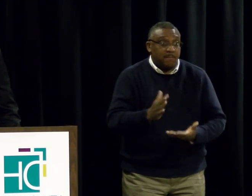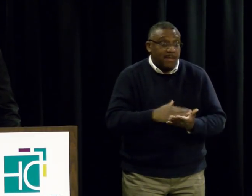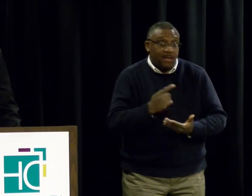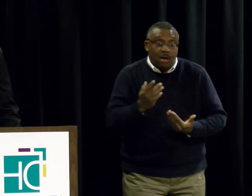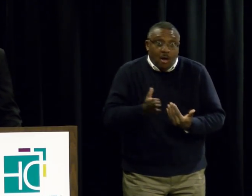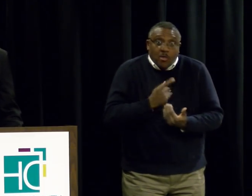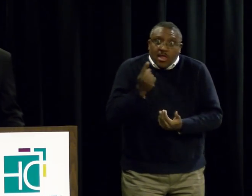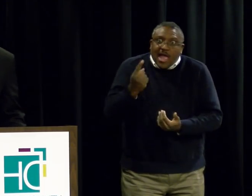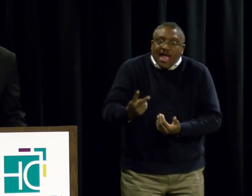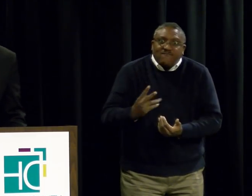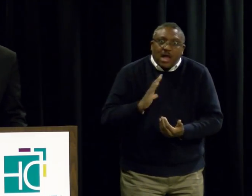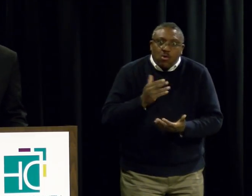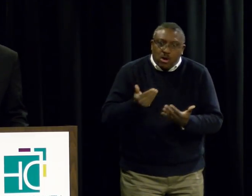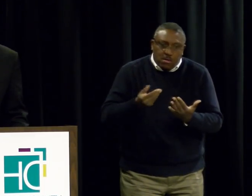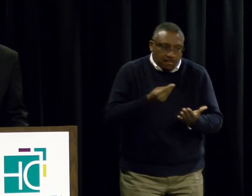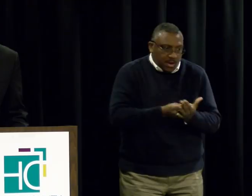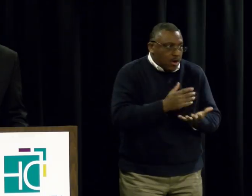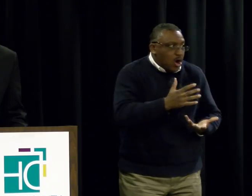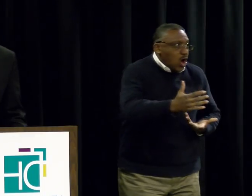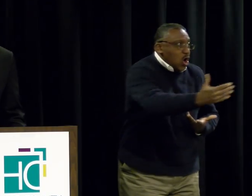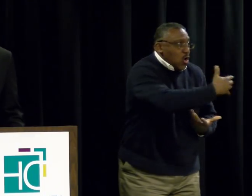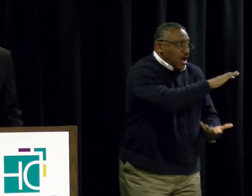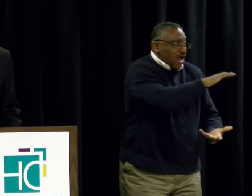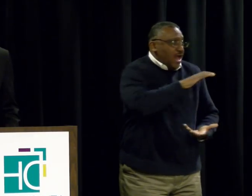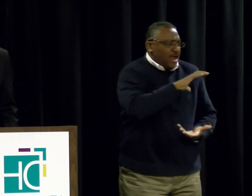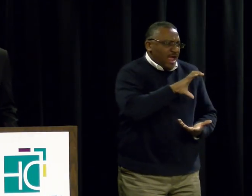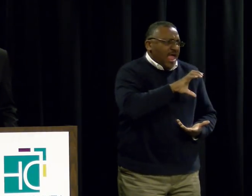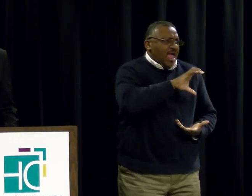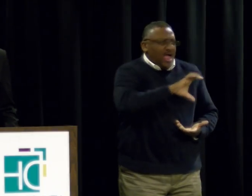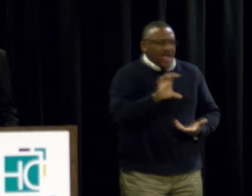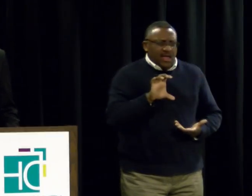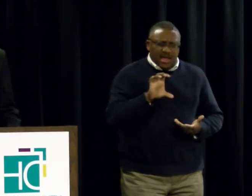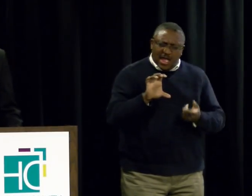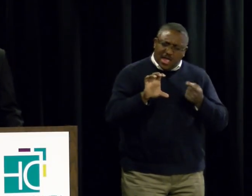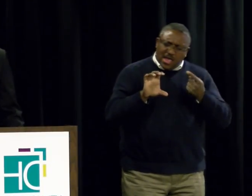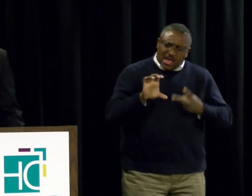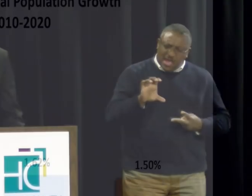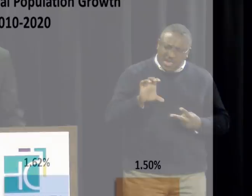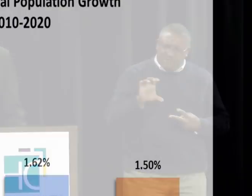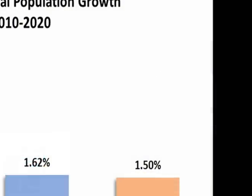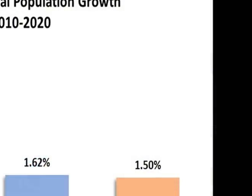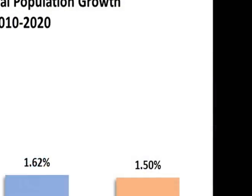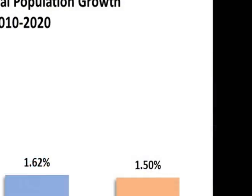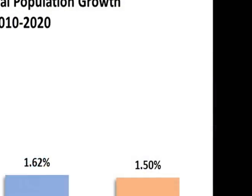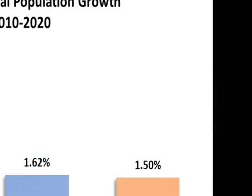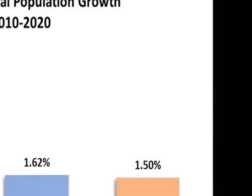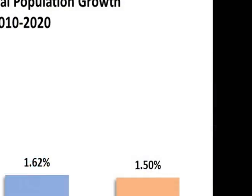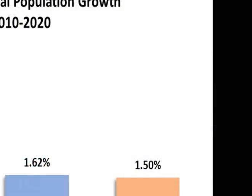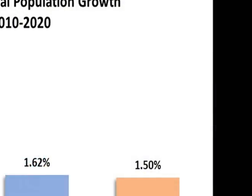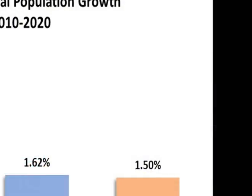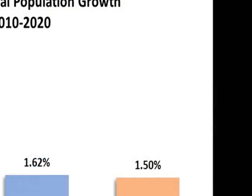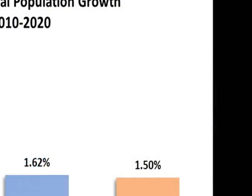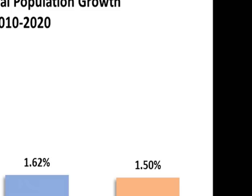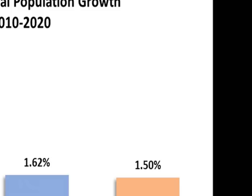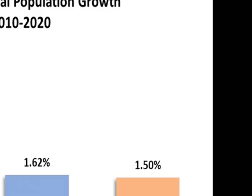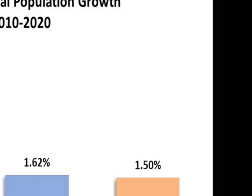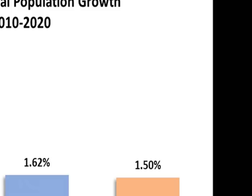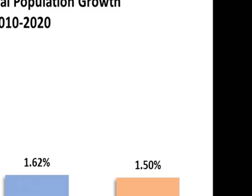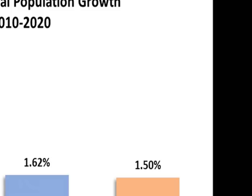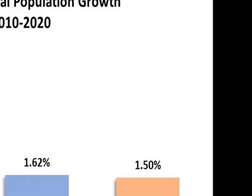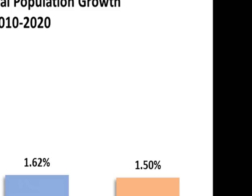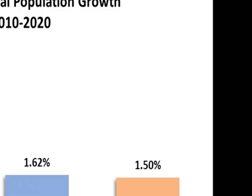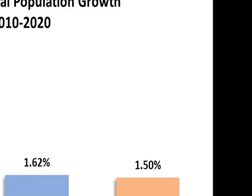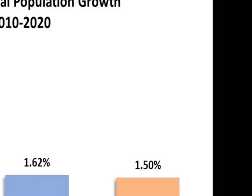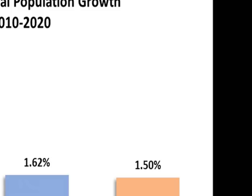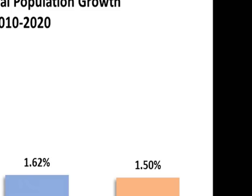of our new revenues each year. Furthermore, our population continues to grow. We see our